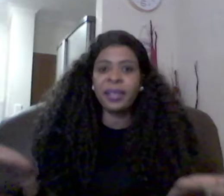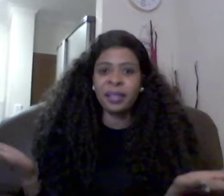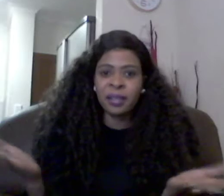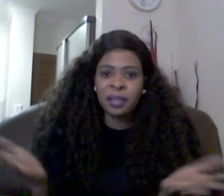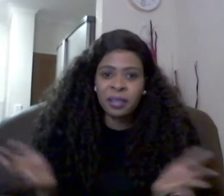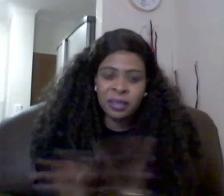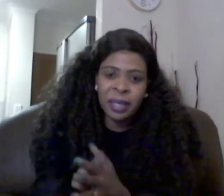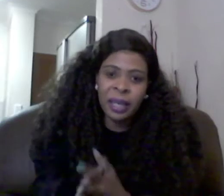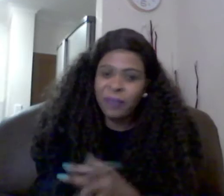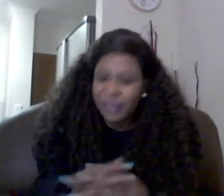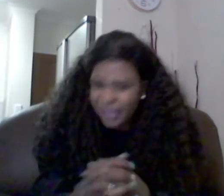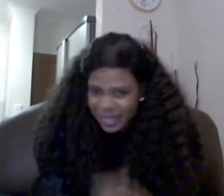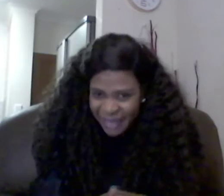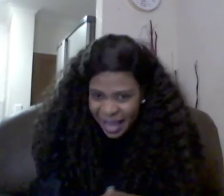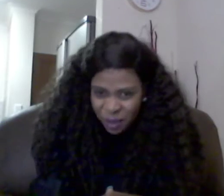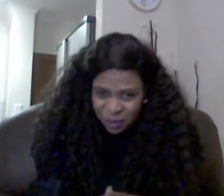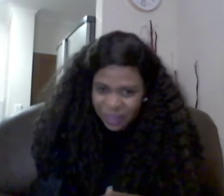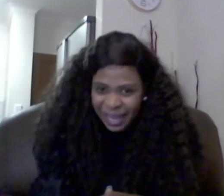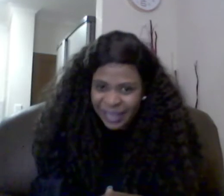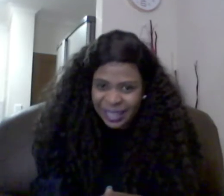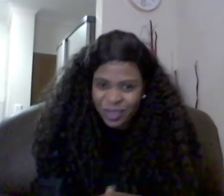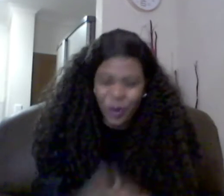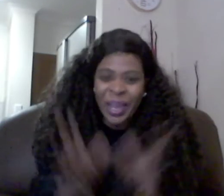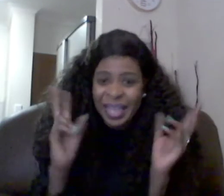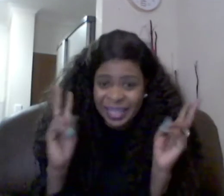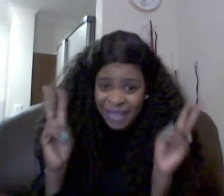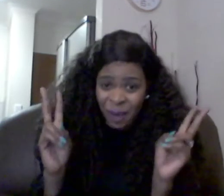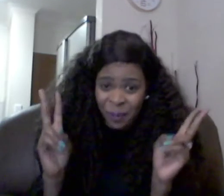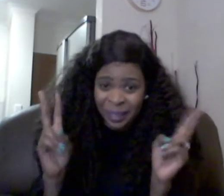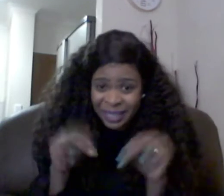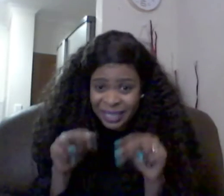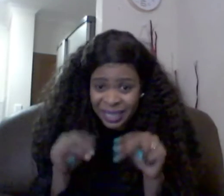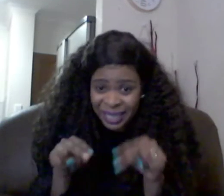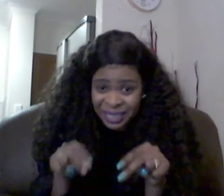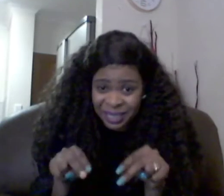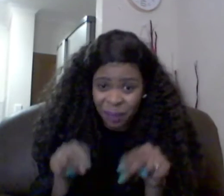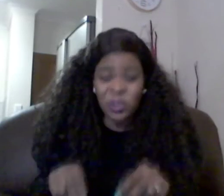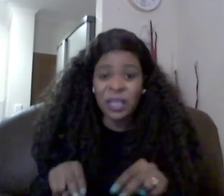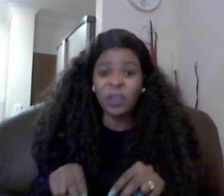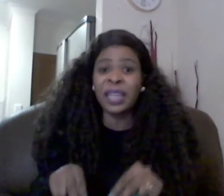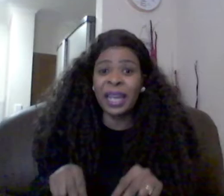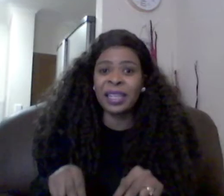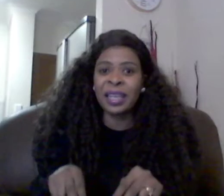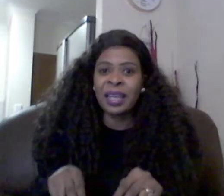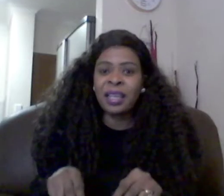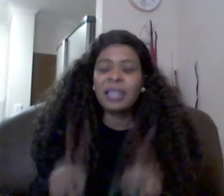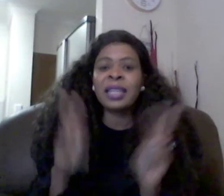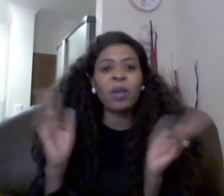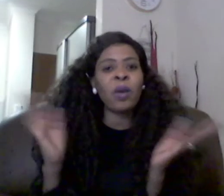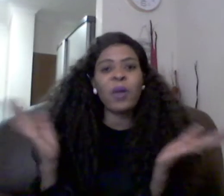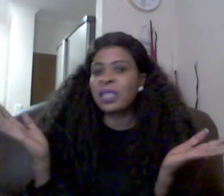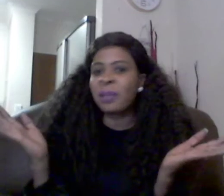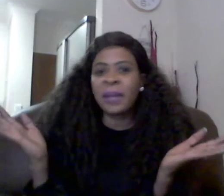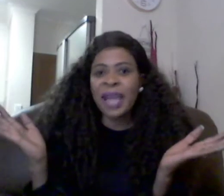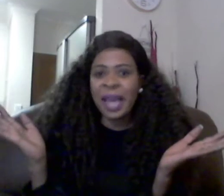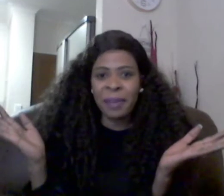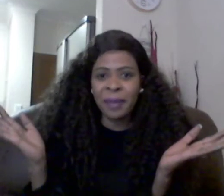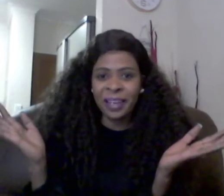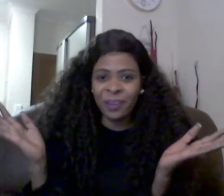so even this year you're not ready two years now in this relationship you're still not ready it's like you're wasting my time hallelujah